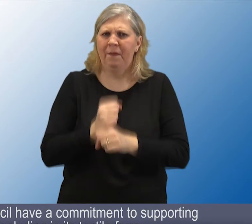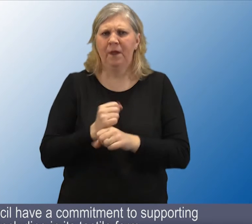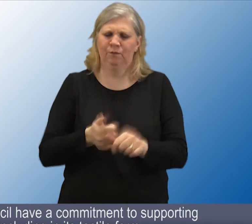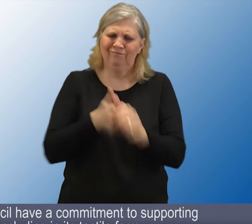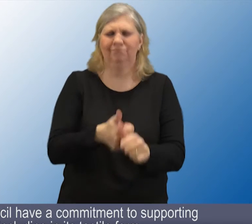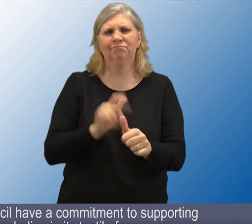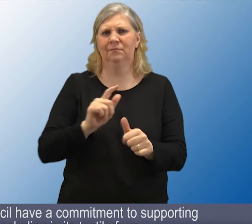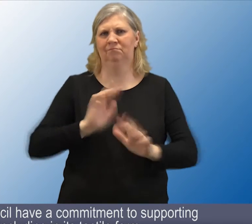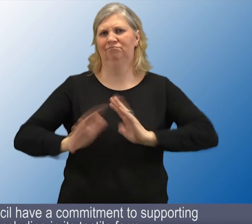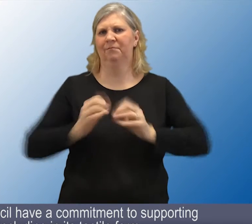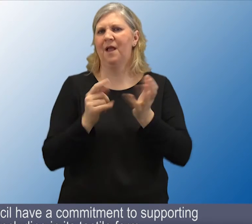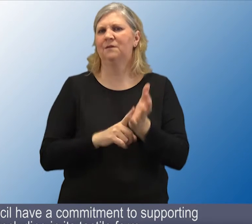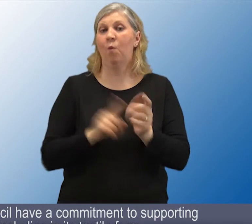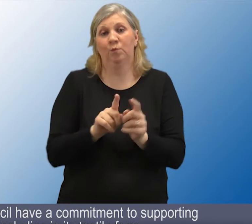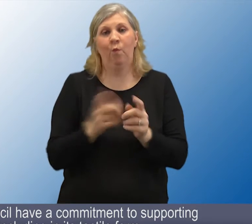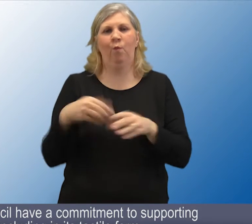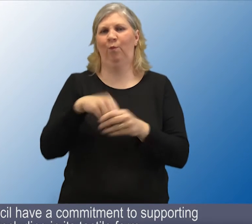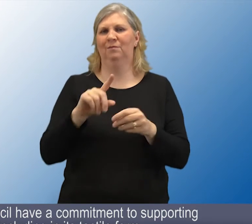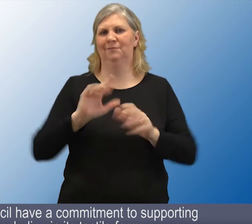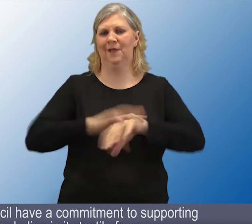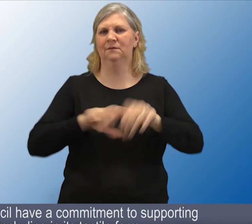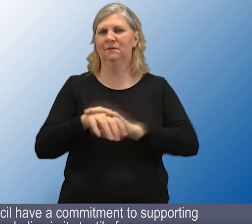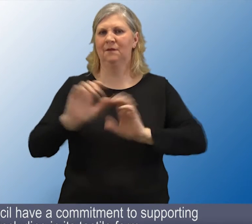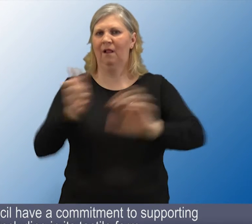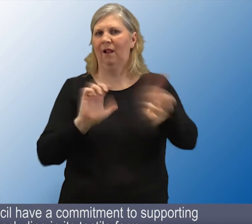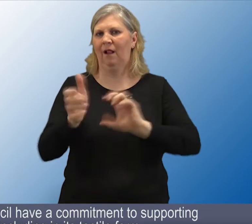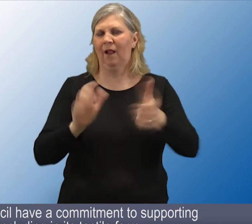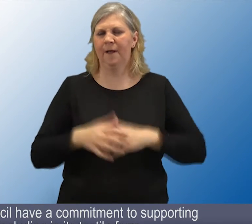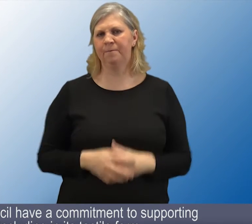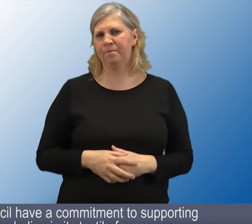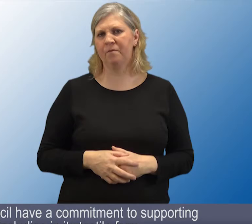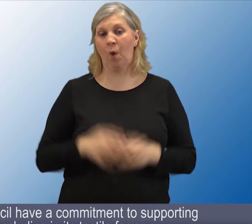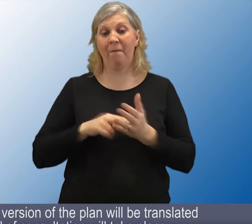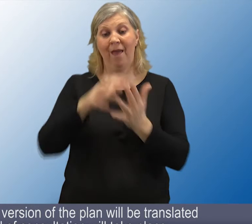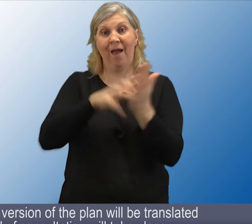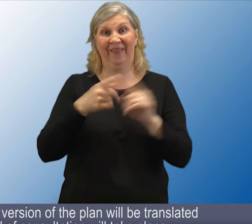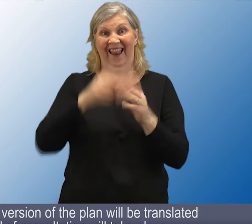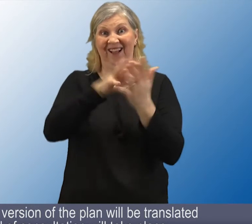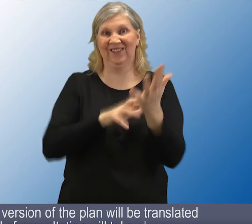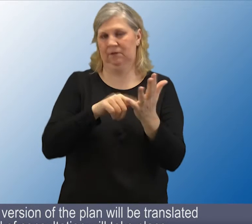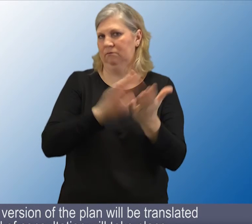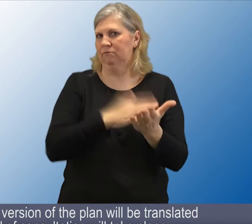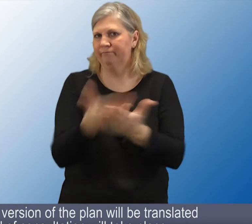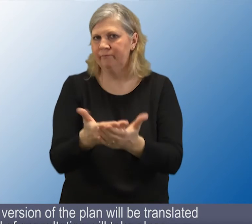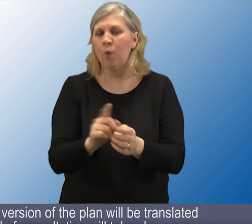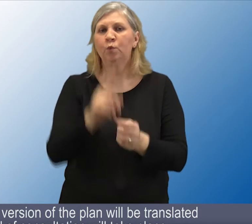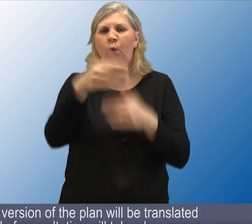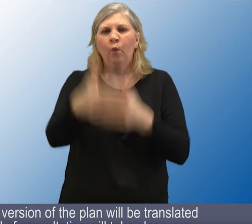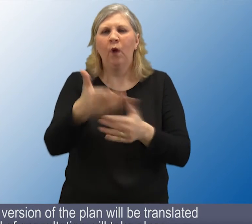to supporting BSL, including in its tactile form. This English version of the plan will be translated and a